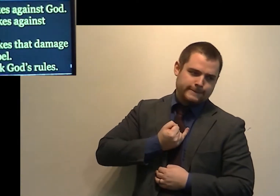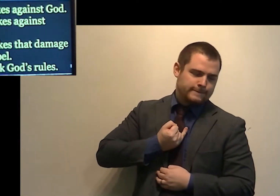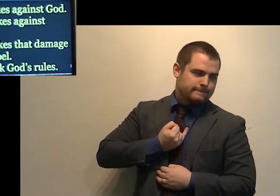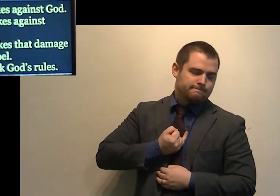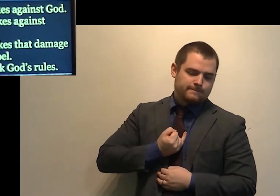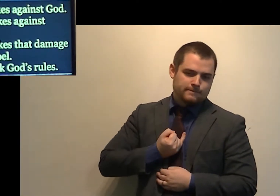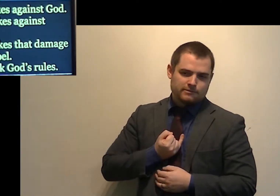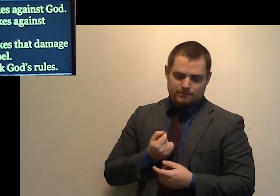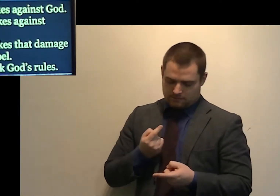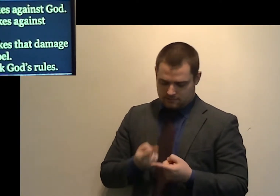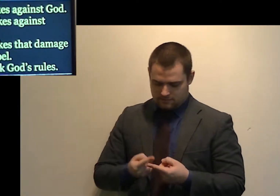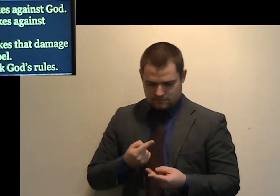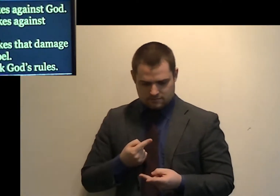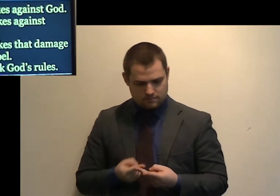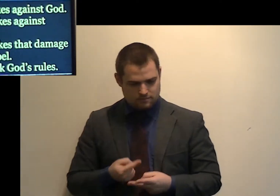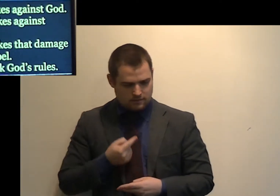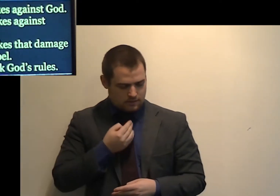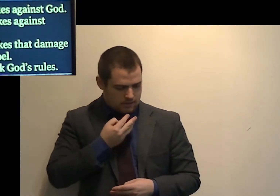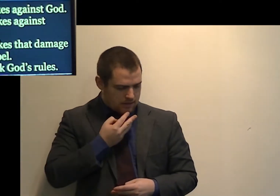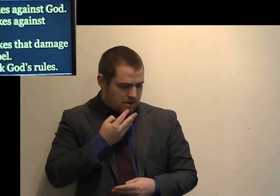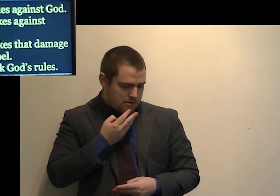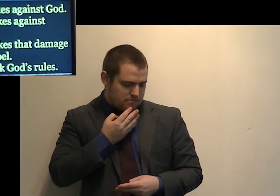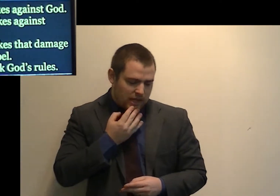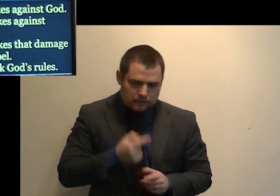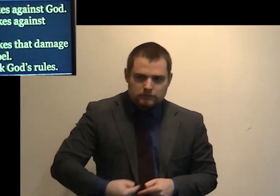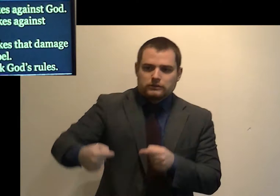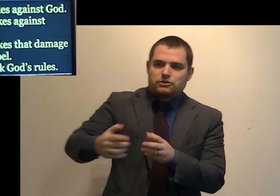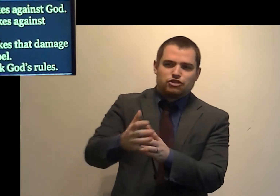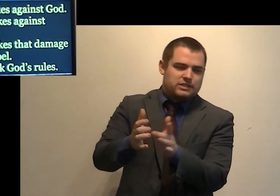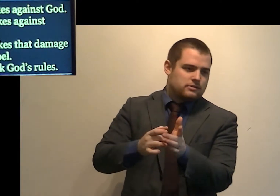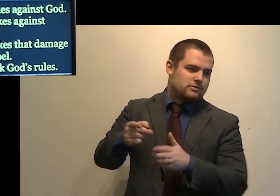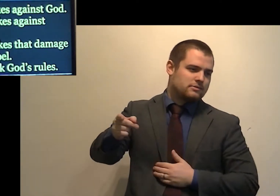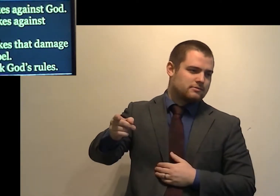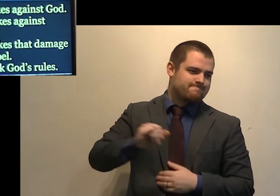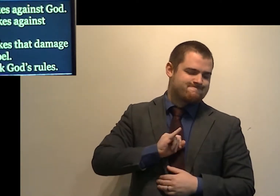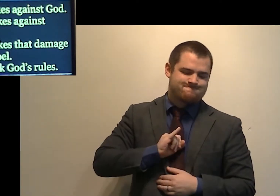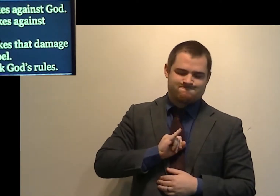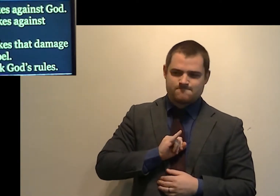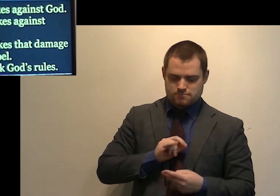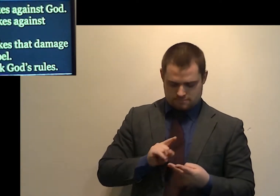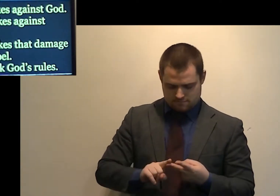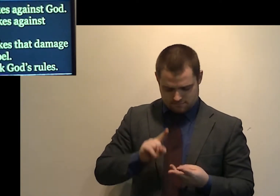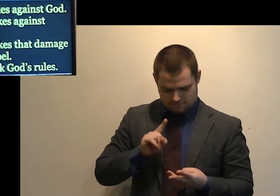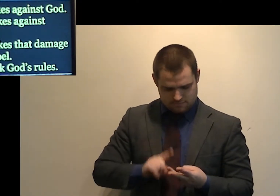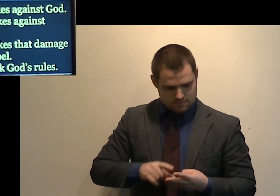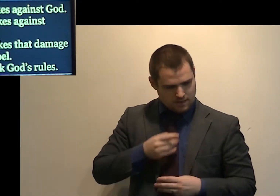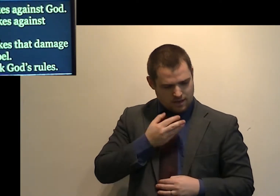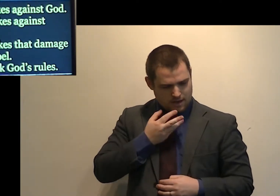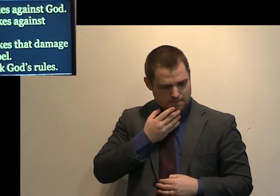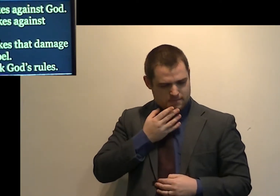Number 2, mistakes against Jesus. Number 3, mistakes that damage the